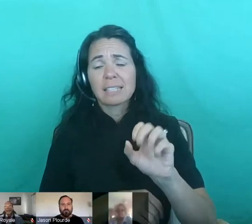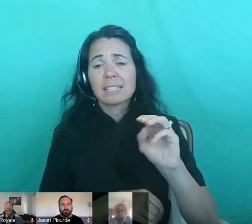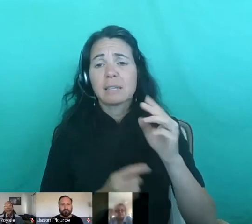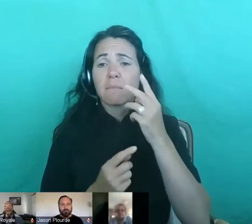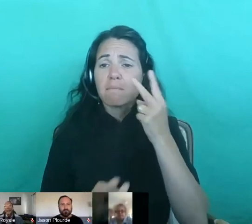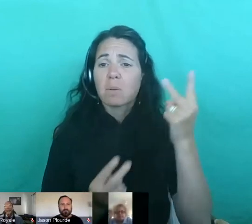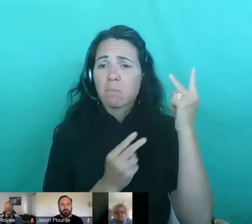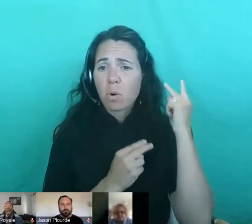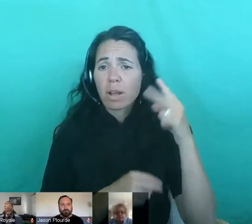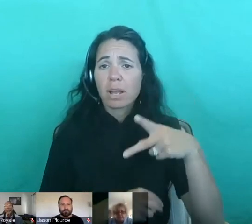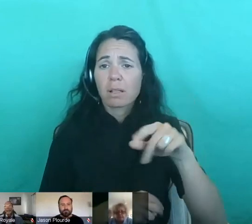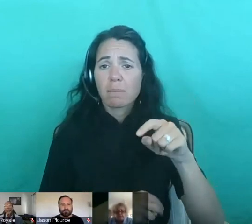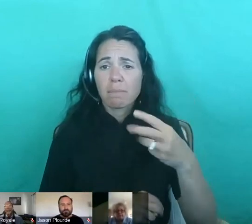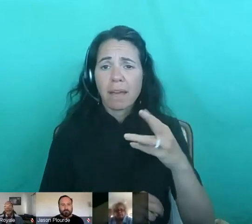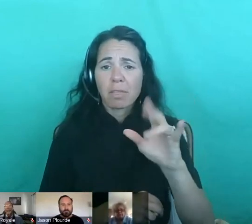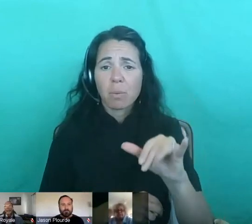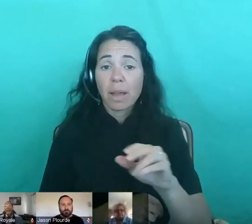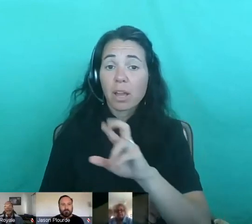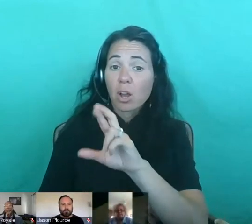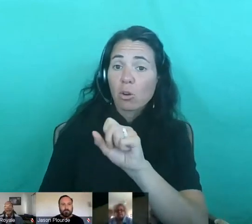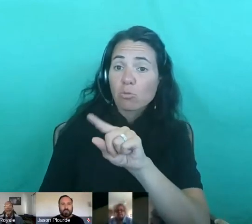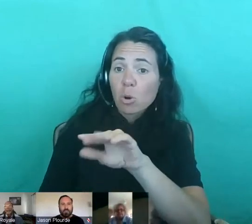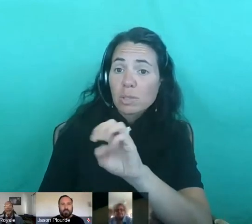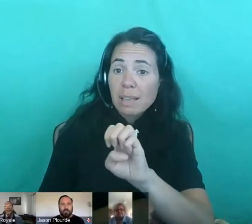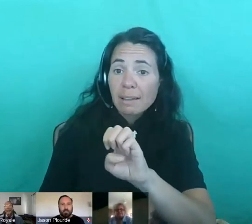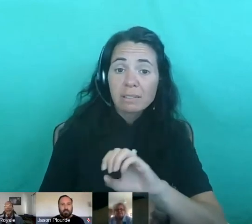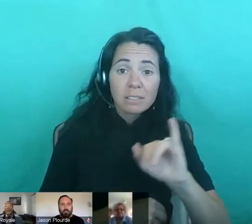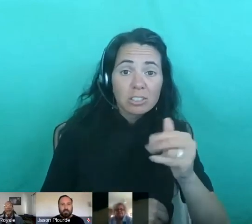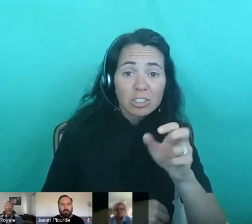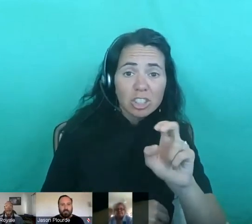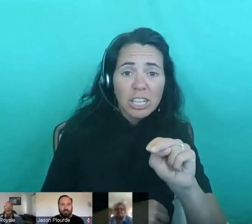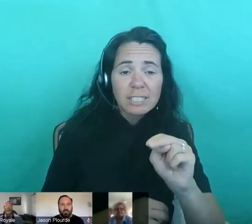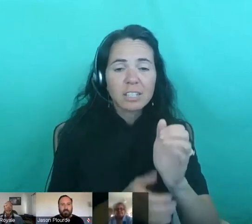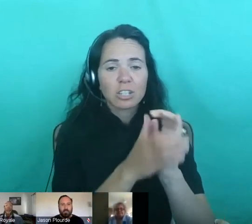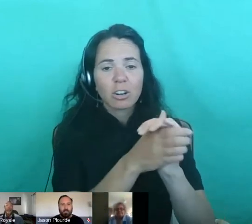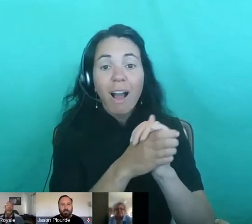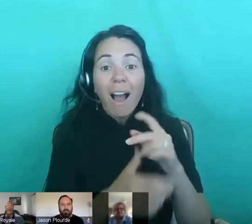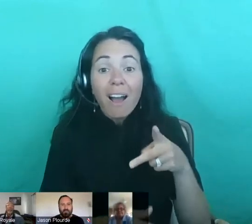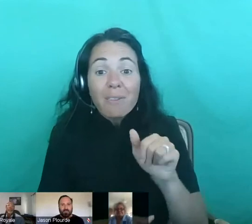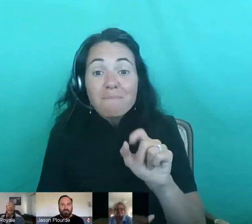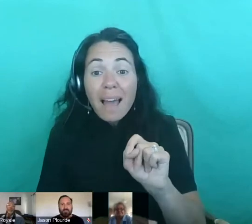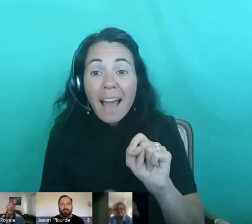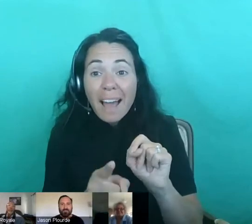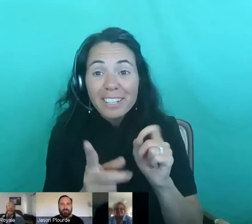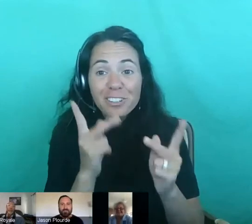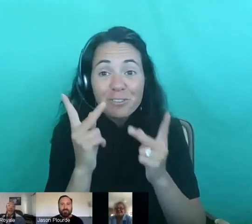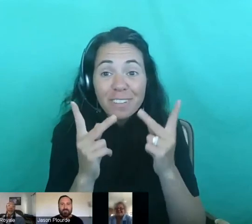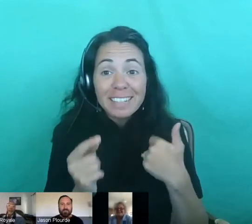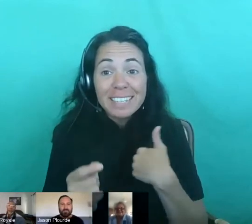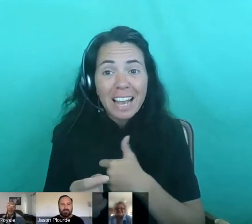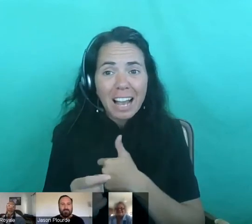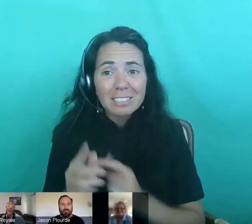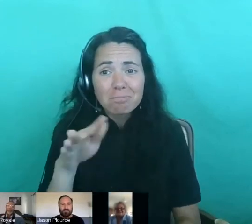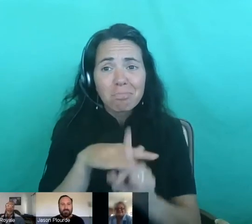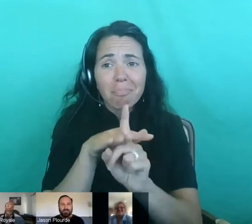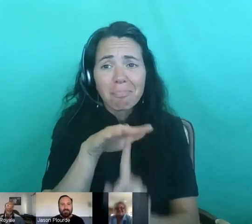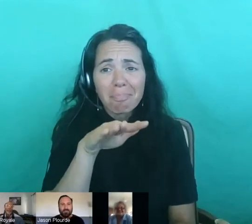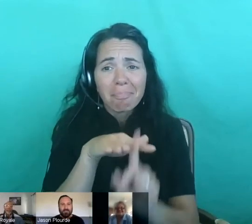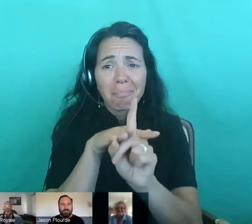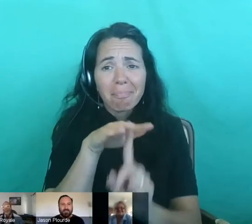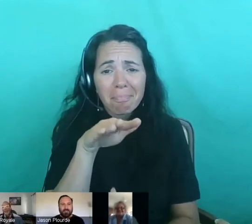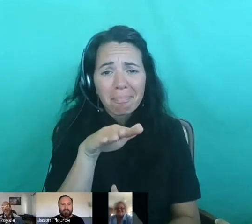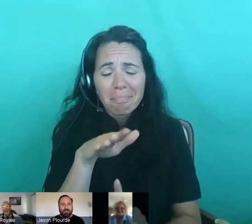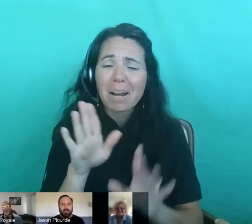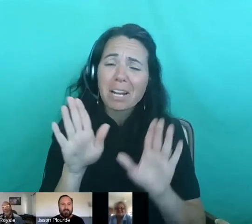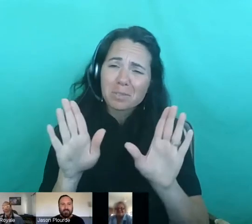and Jason, congratulations on this work. And Pat, it looks like you're visiting us intermittently today. Great to see